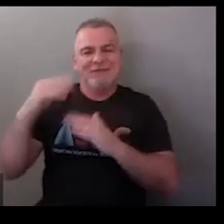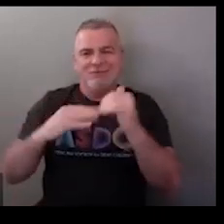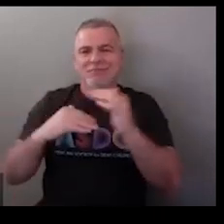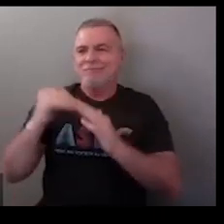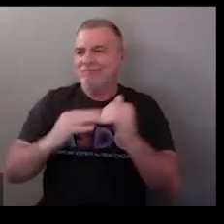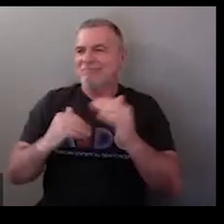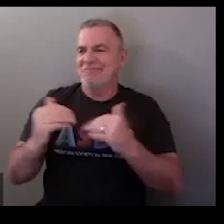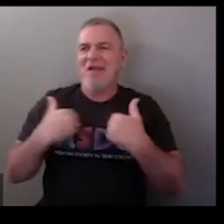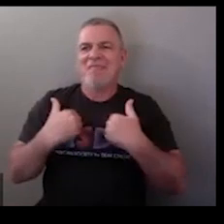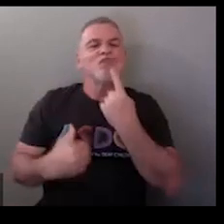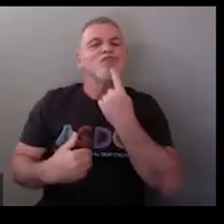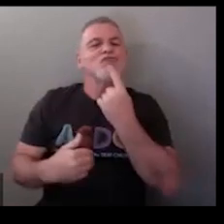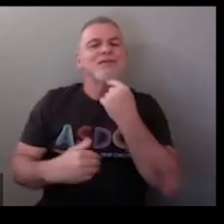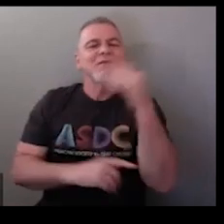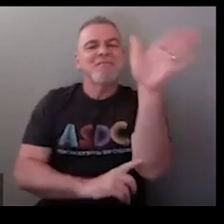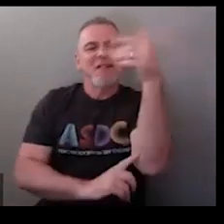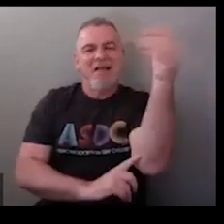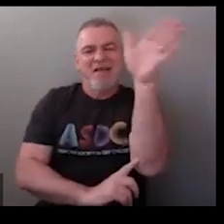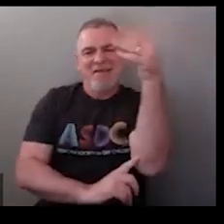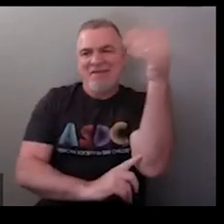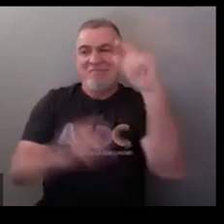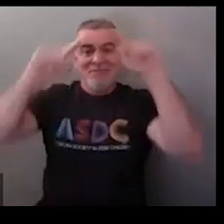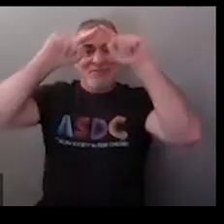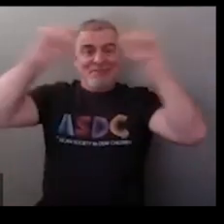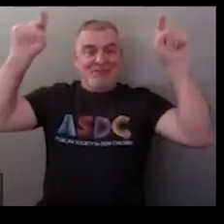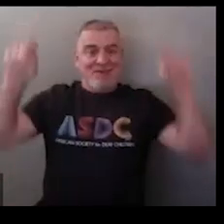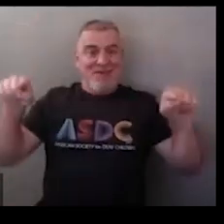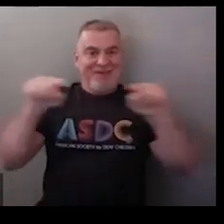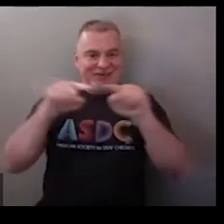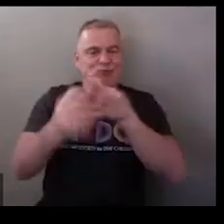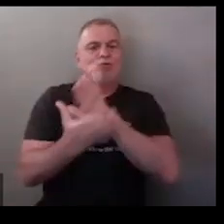you guys can see the red building in the slide with the red flag